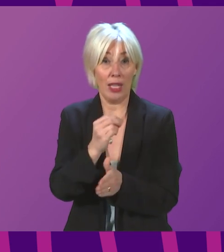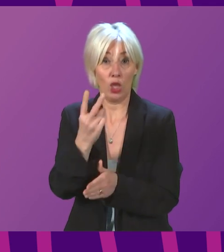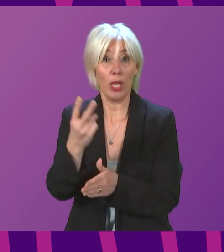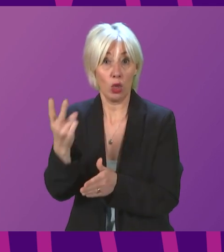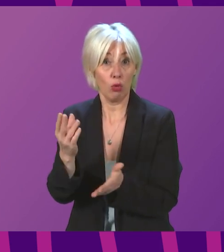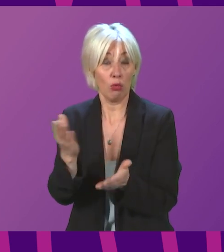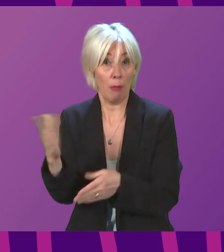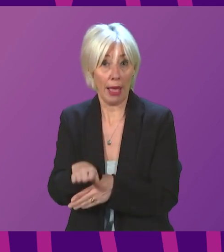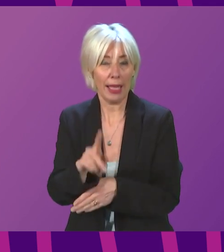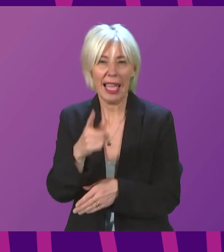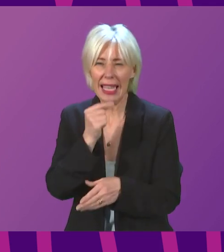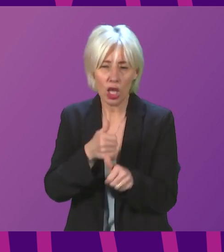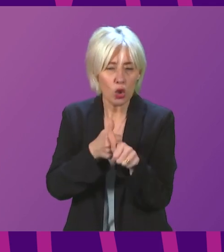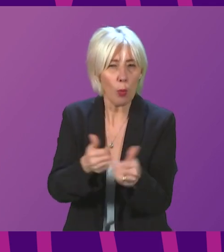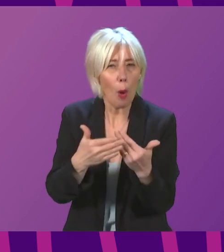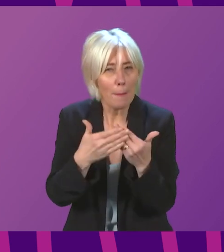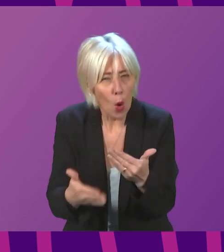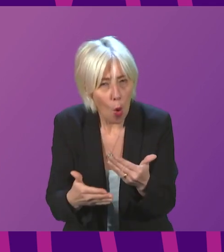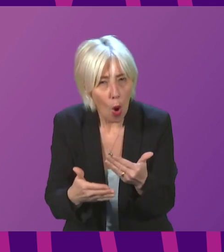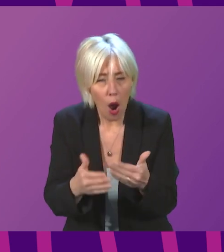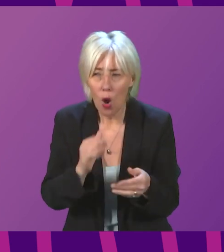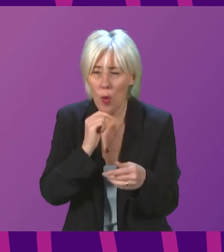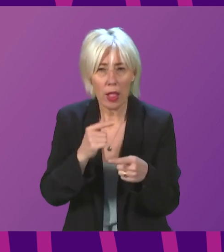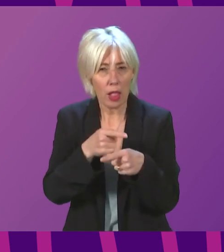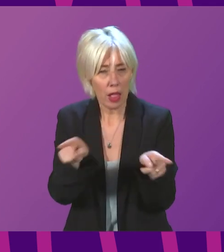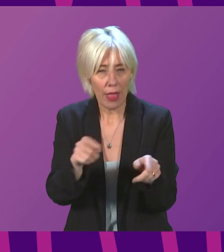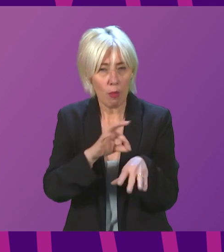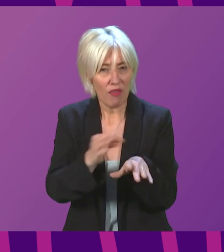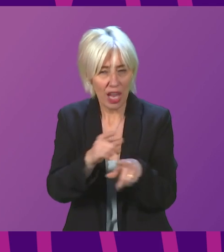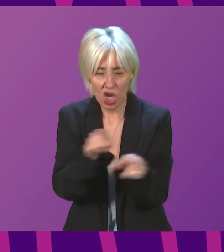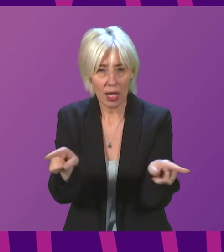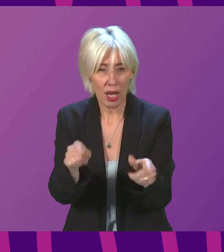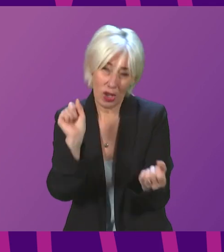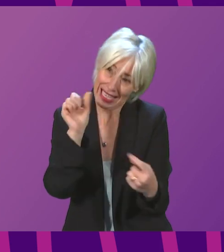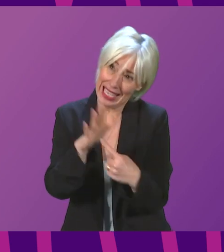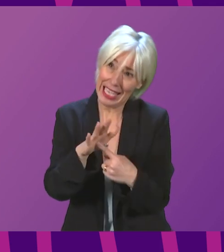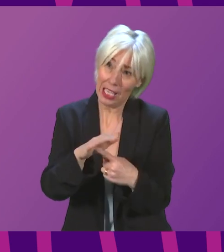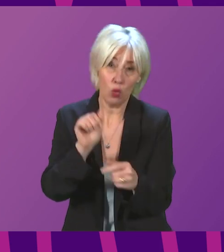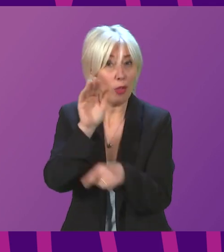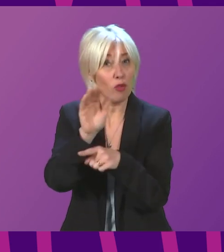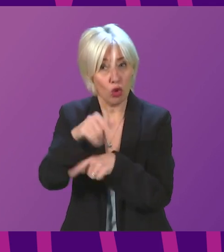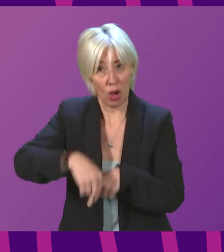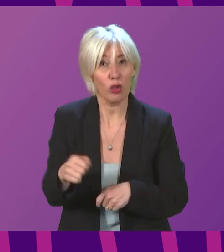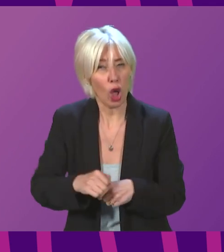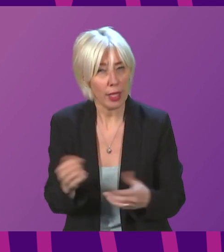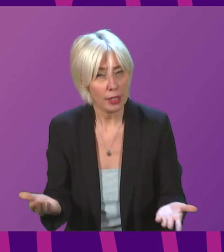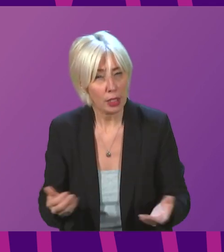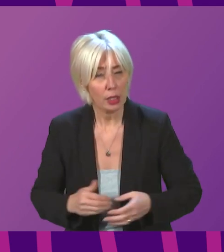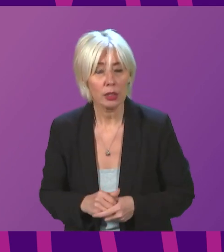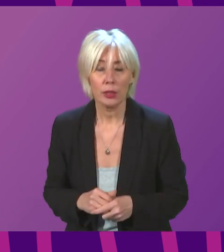more support can be given and will be required to be given to the profession which is so key to Scotland's future. First Minister